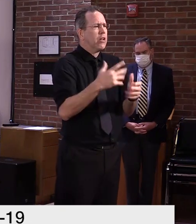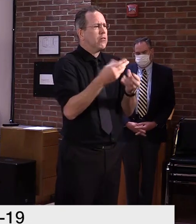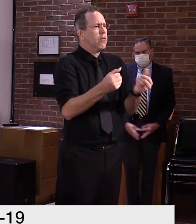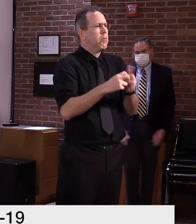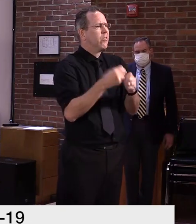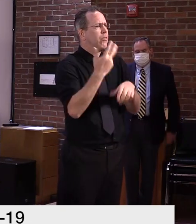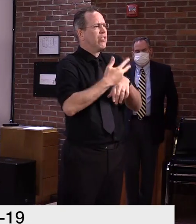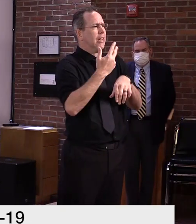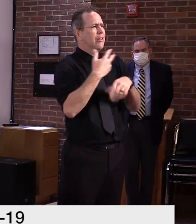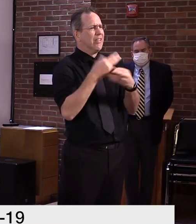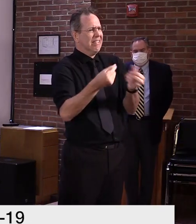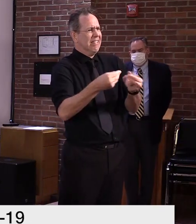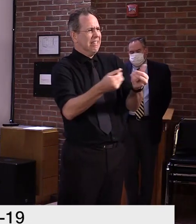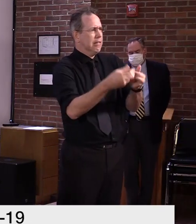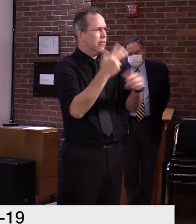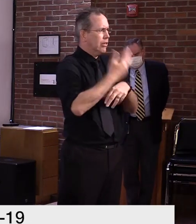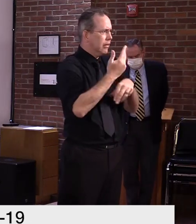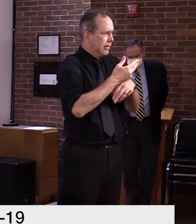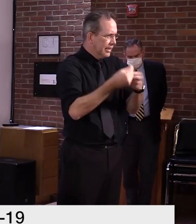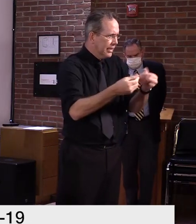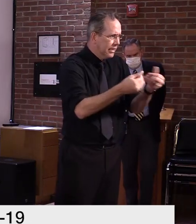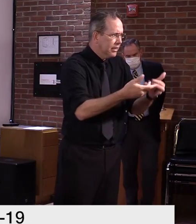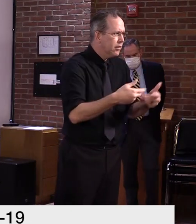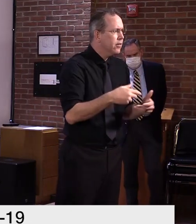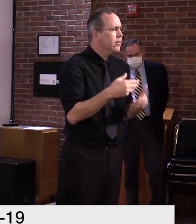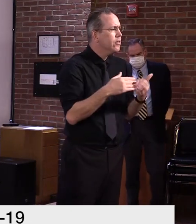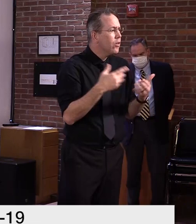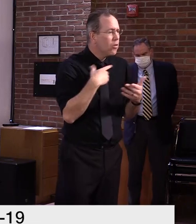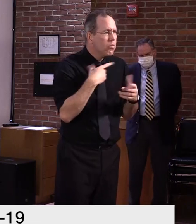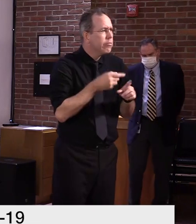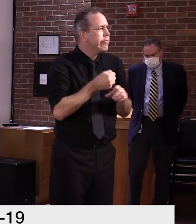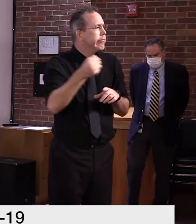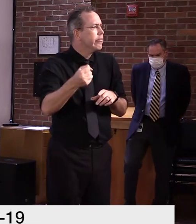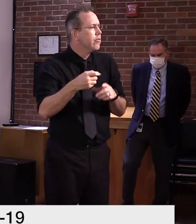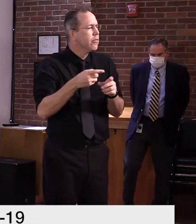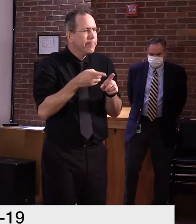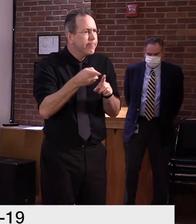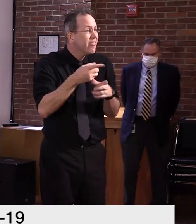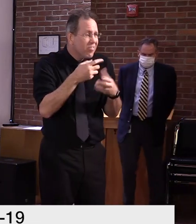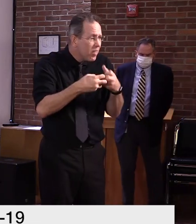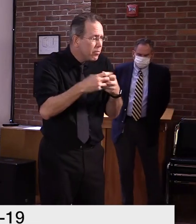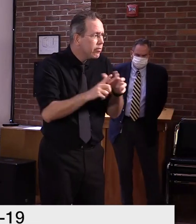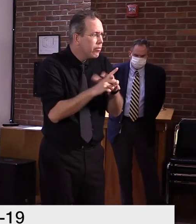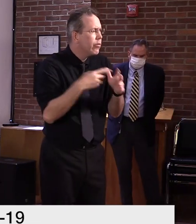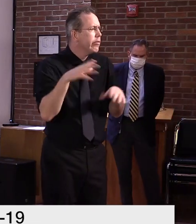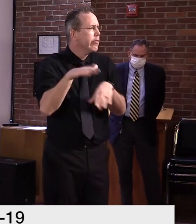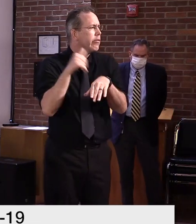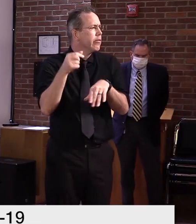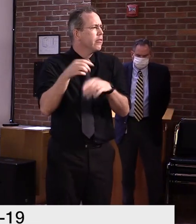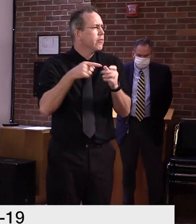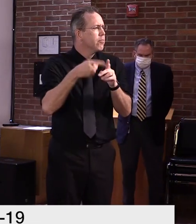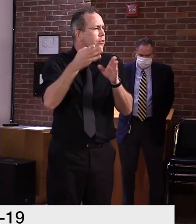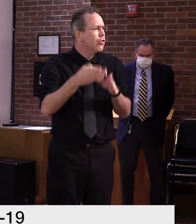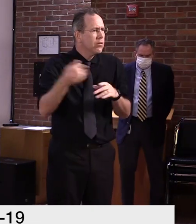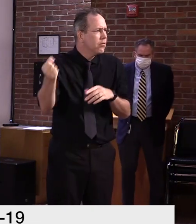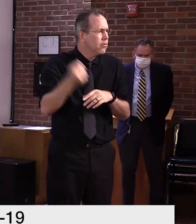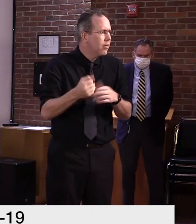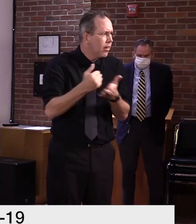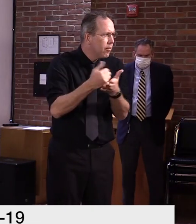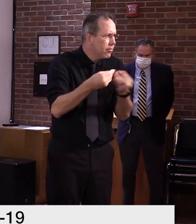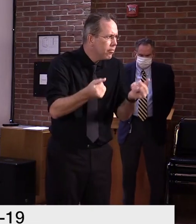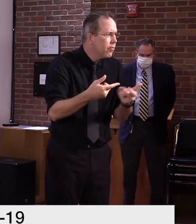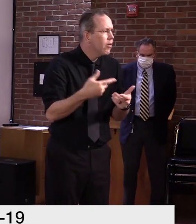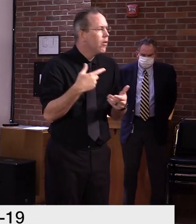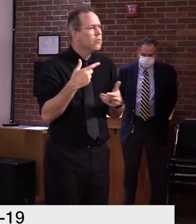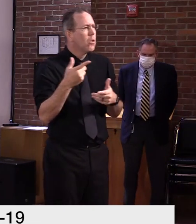specialist, sometimes we are seeing where people have called our call center and they either get a, uh, mixed answer or, um, their issue